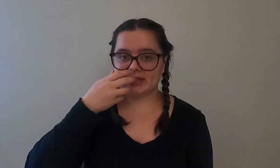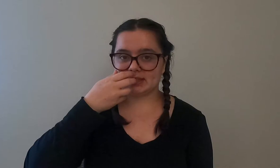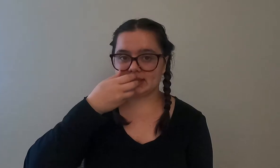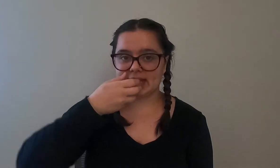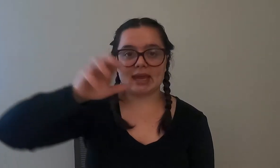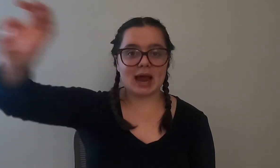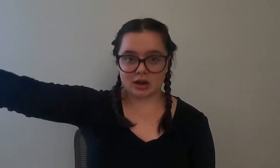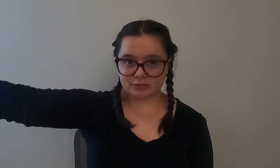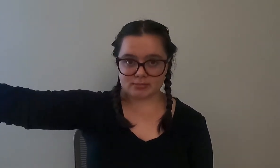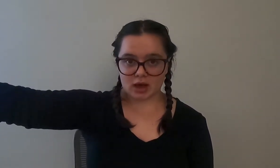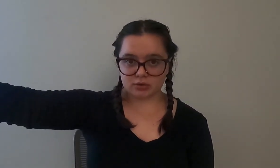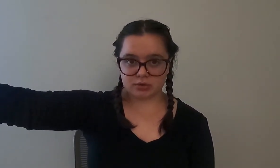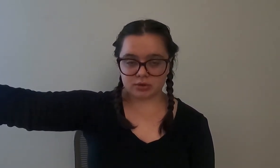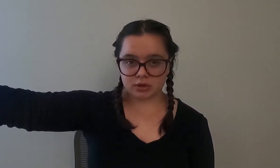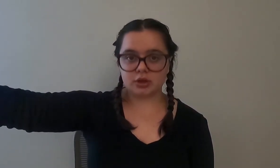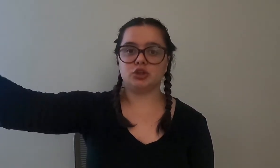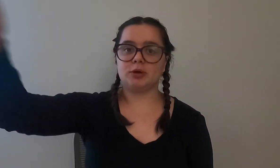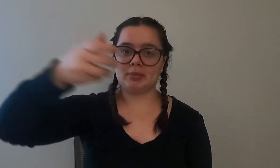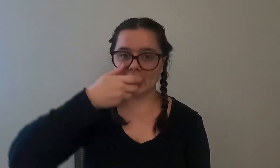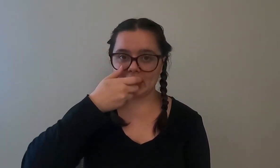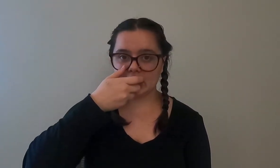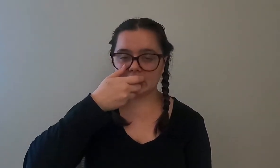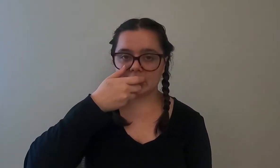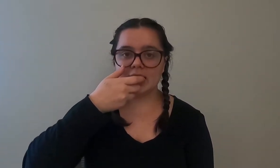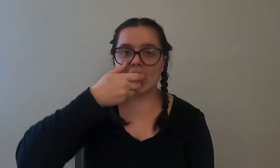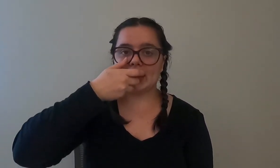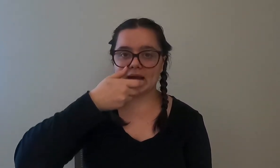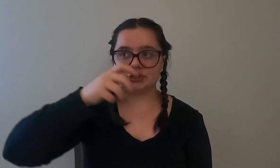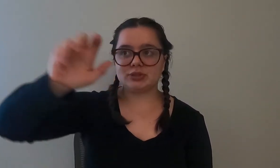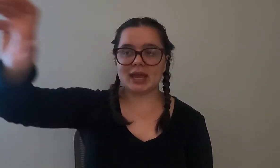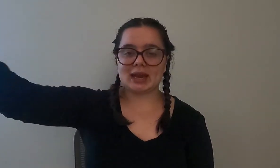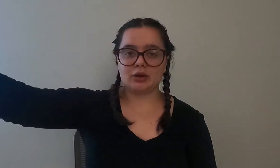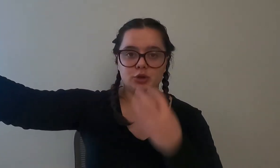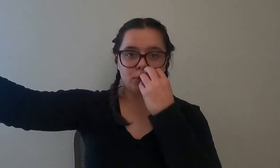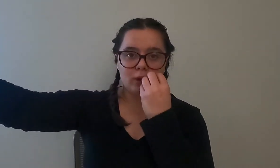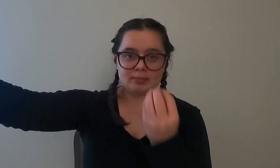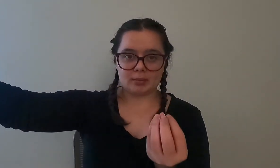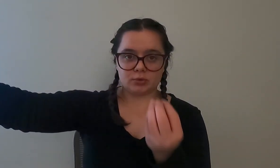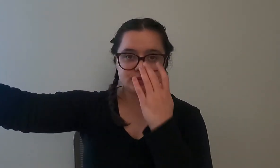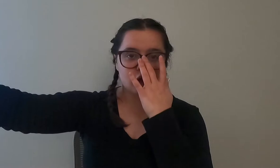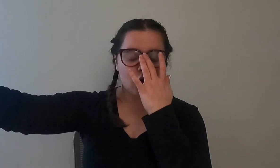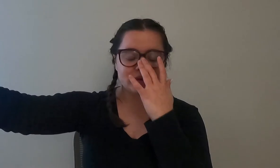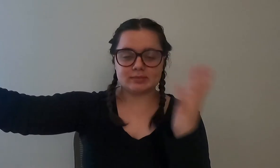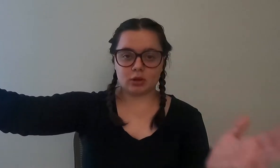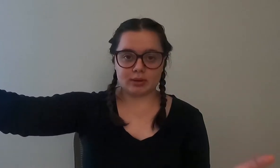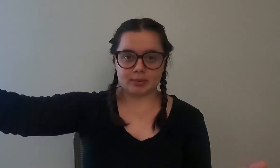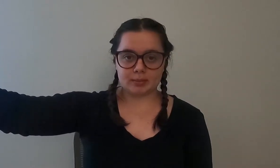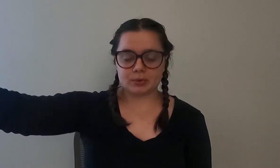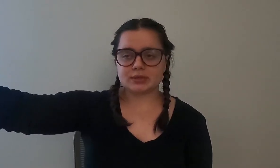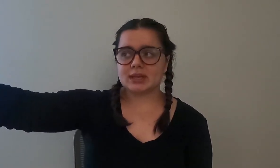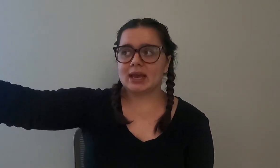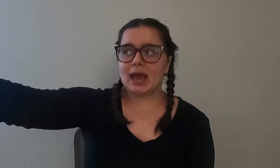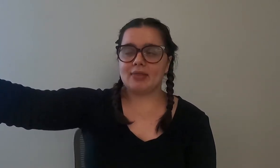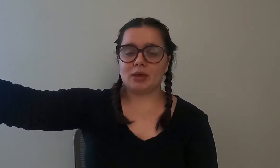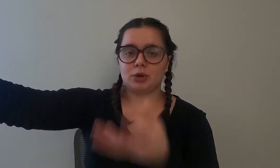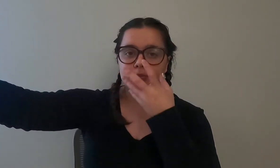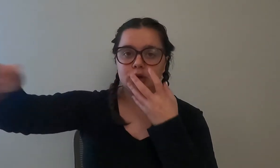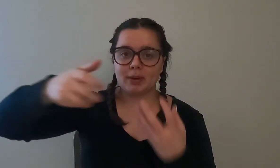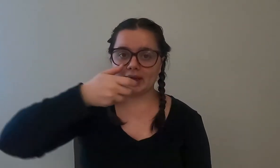basically take it out of your mouth you put it back in and as you take it out you're blowing bubbles always blowing bubbles and then when you put it back